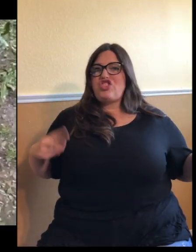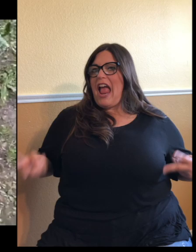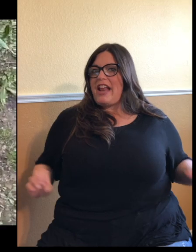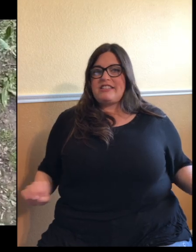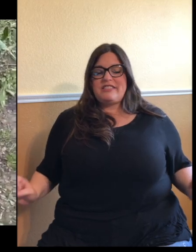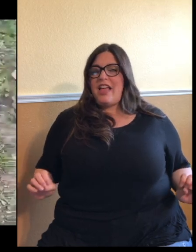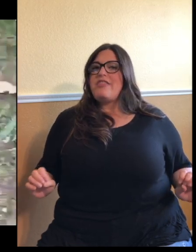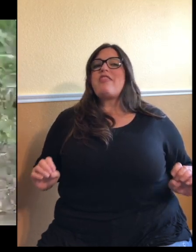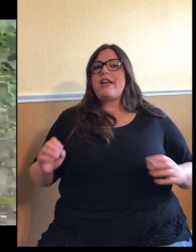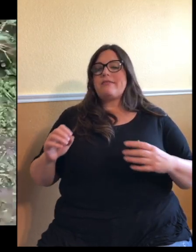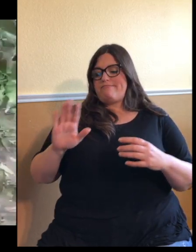weather and they love the snow.